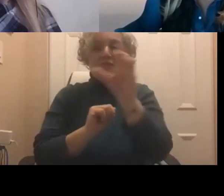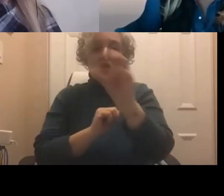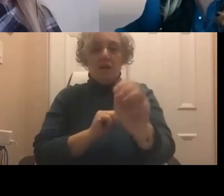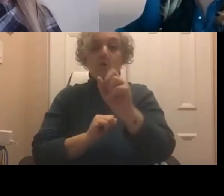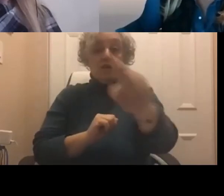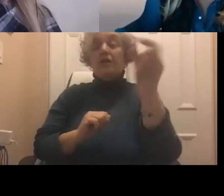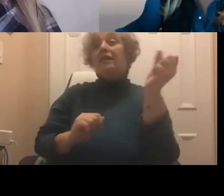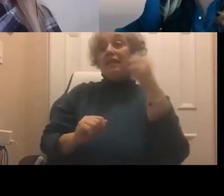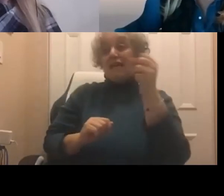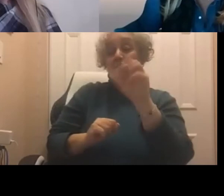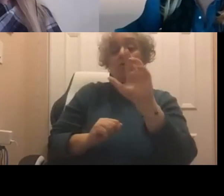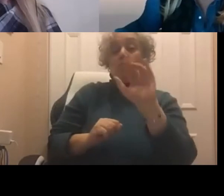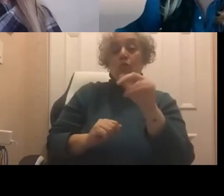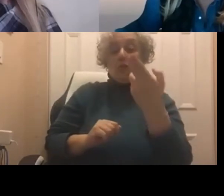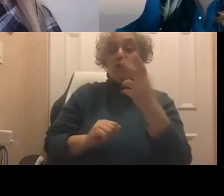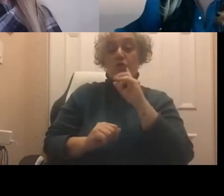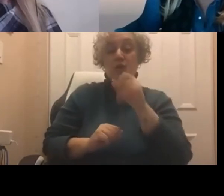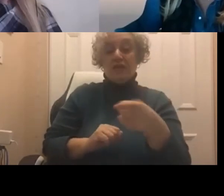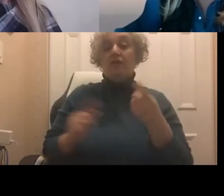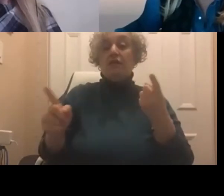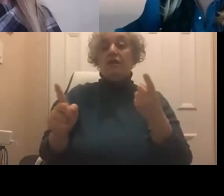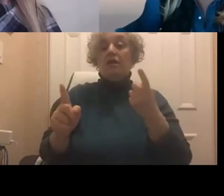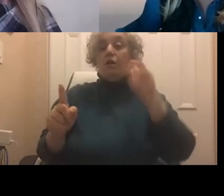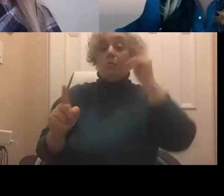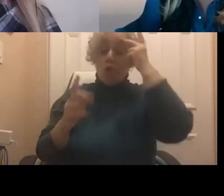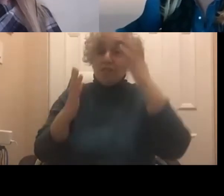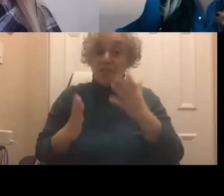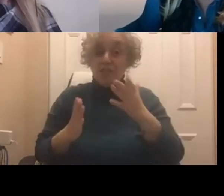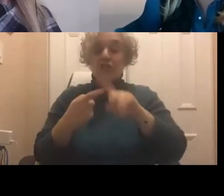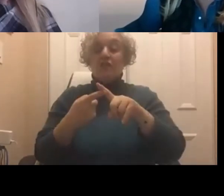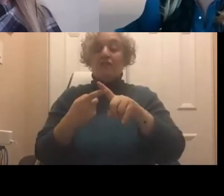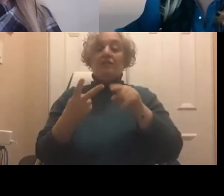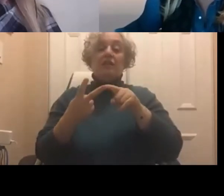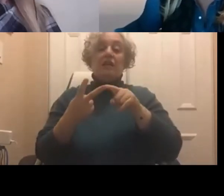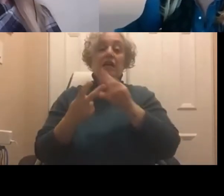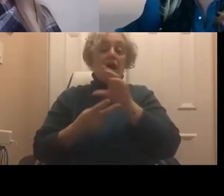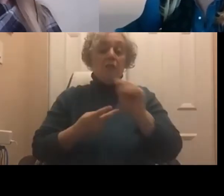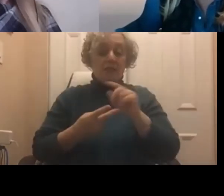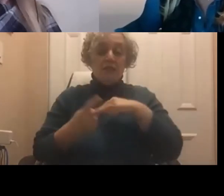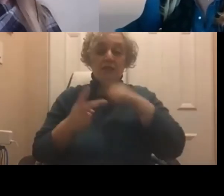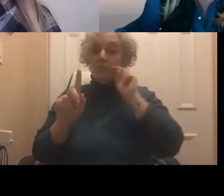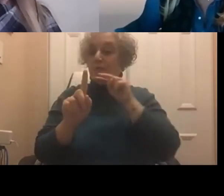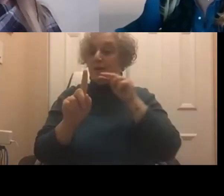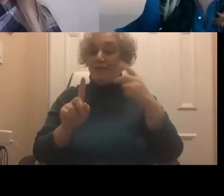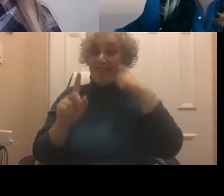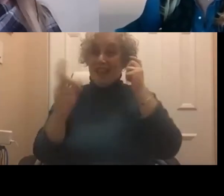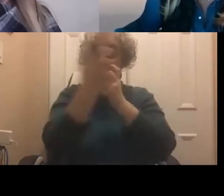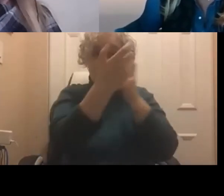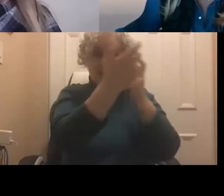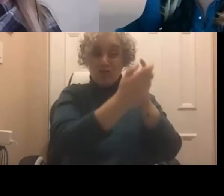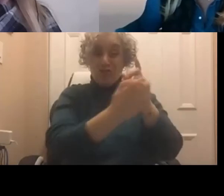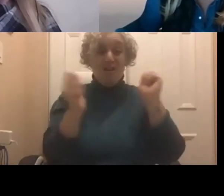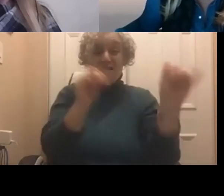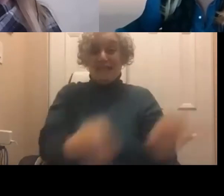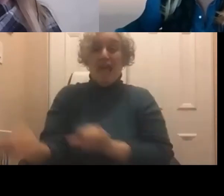scale. That's not how companies politicians view scale. Companies view scale as being